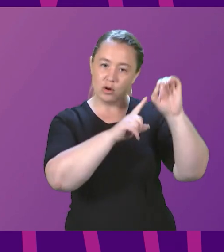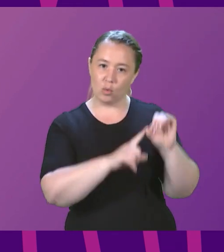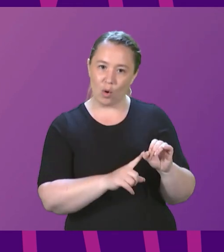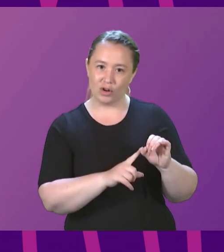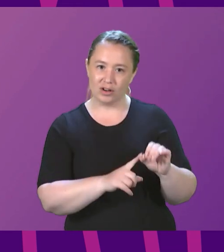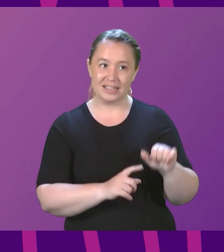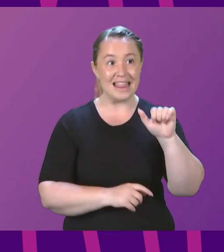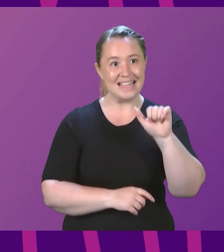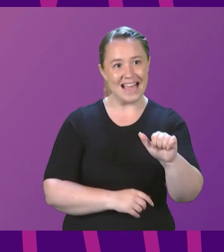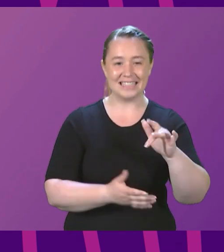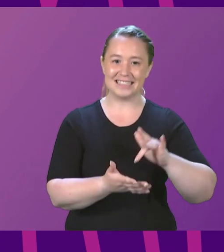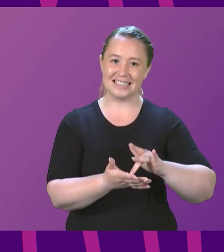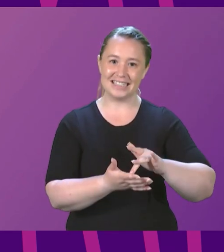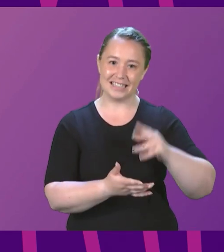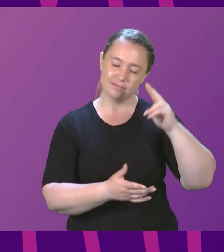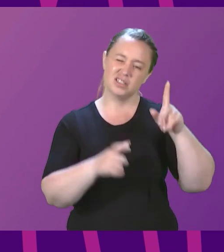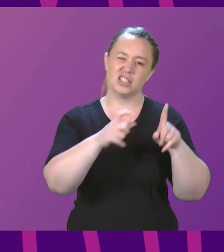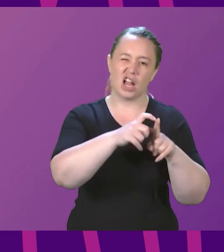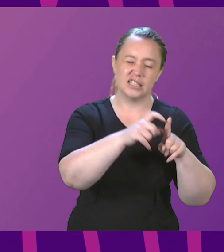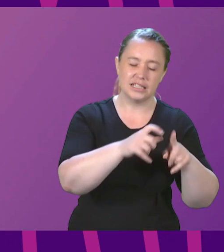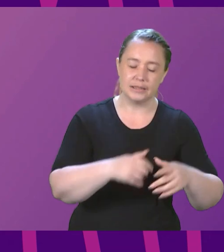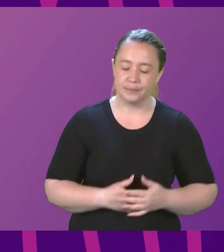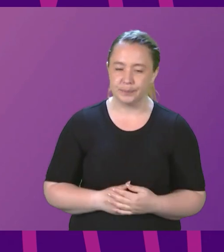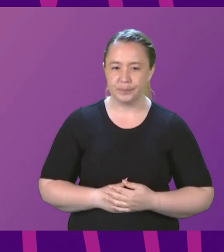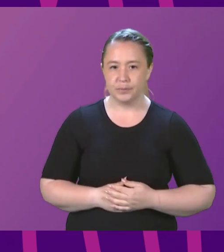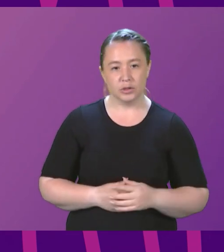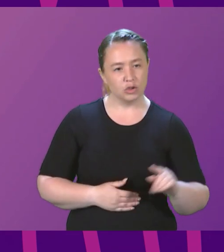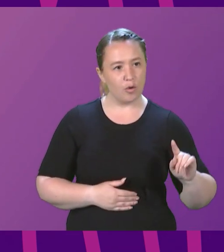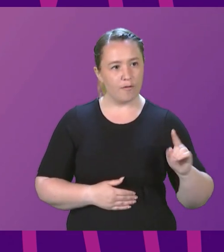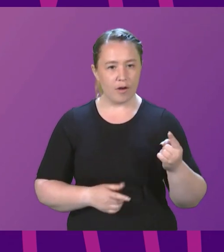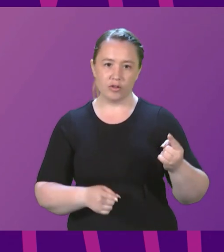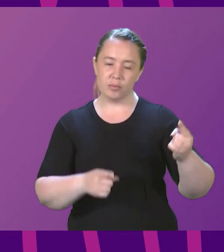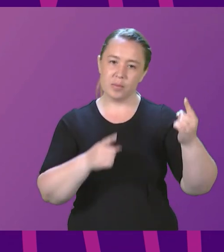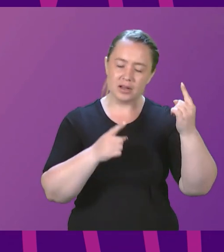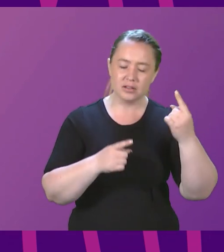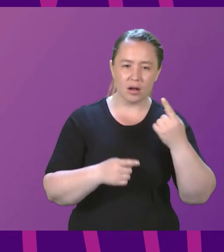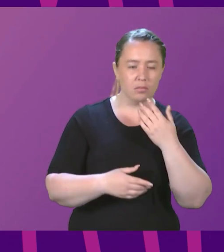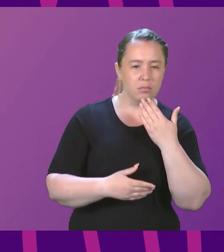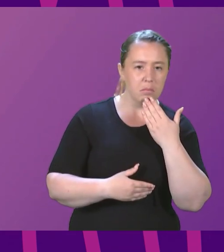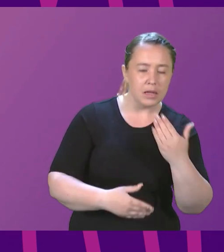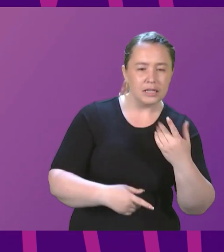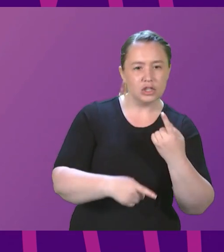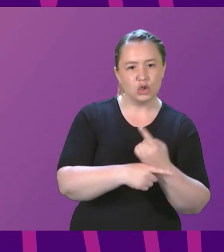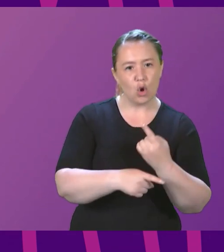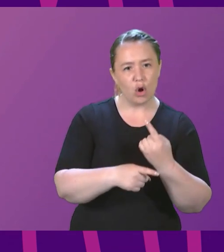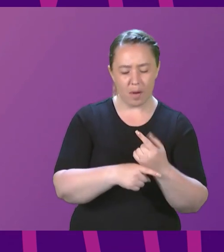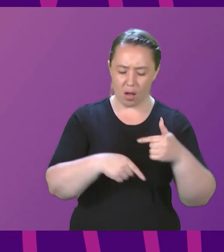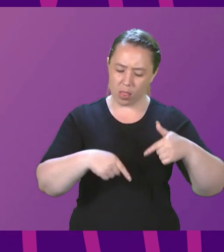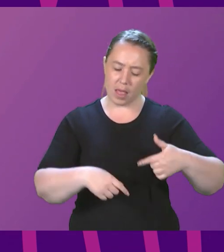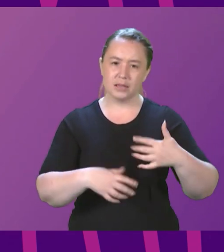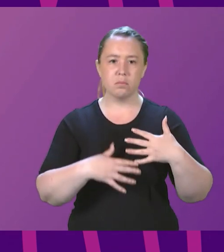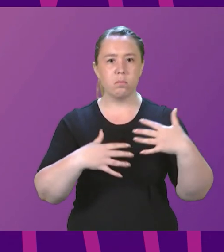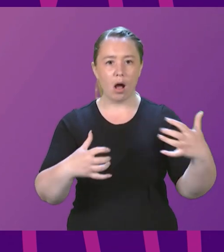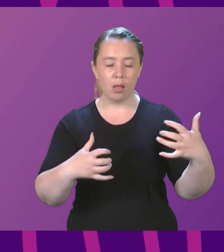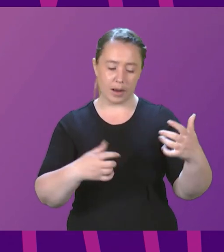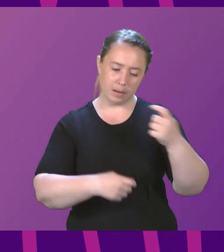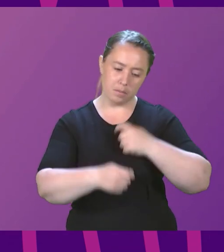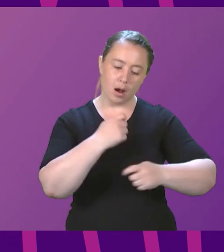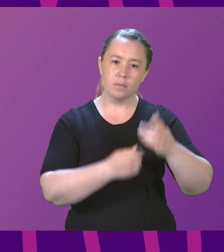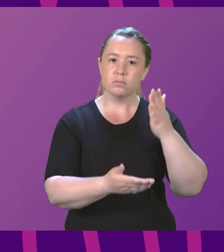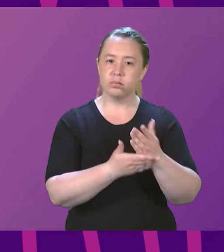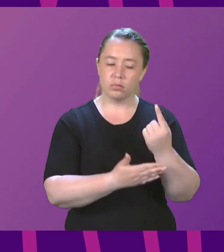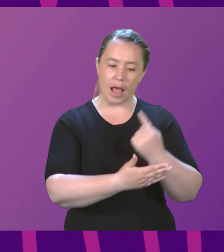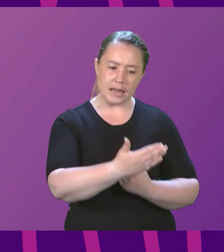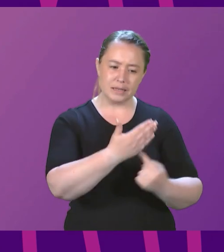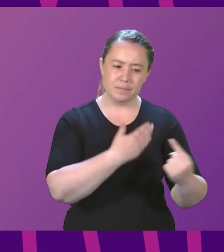of Dundee. Can the First Minister say more about how the powers of independence would enable this Parliament to go much further to deliver a fairer,